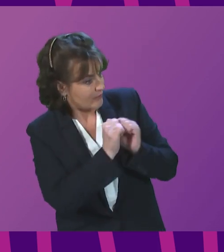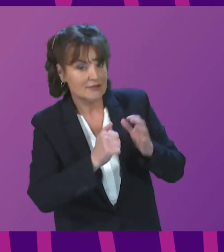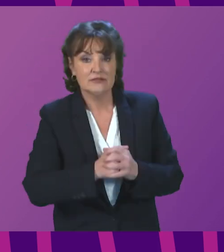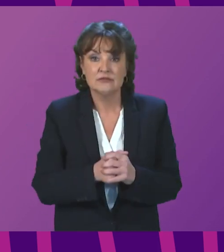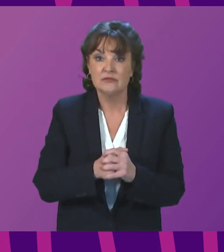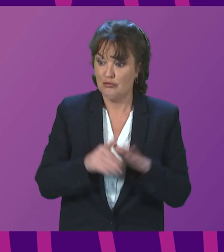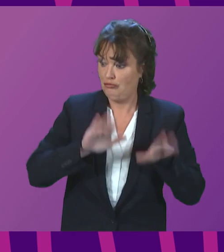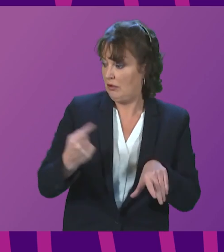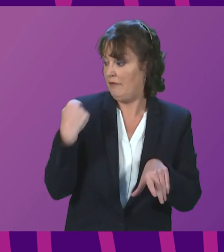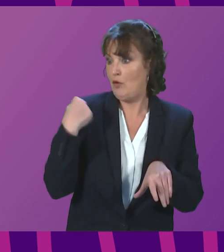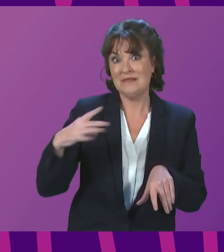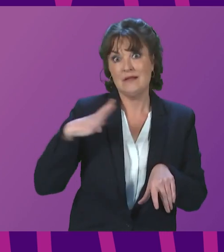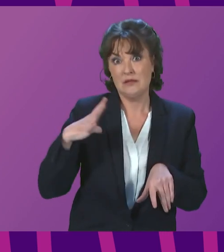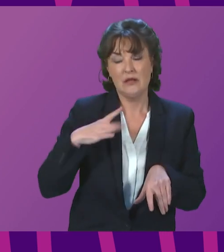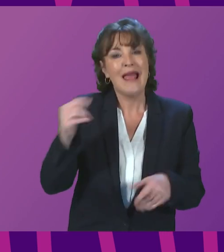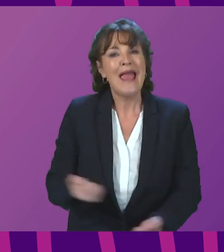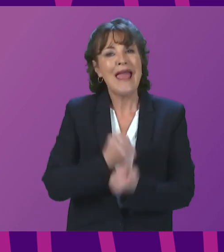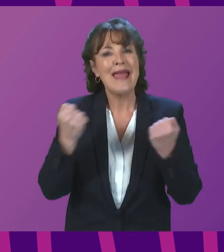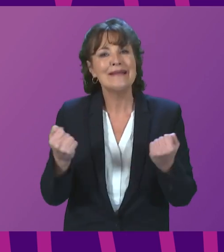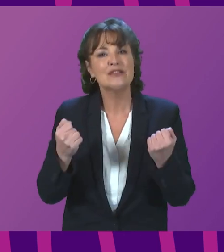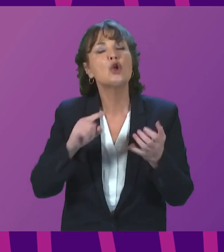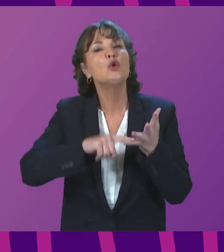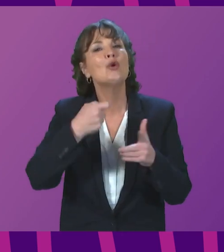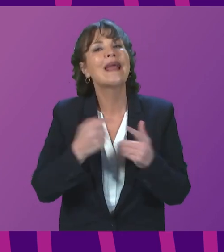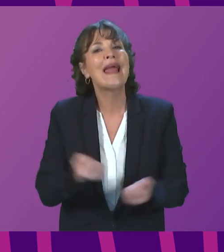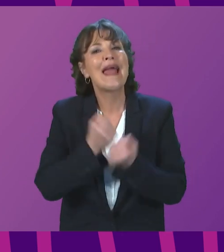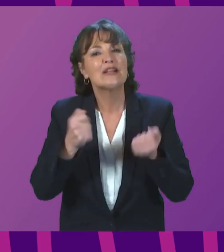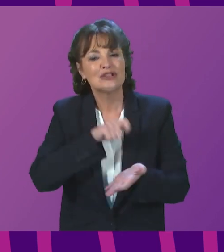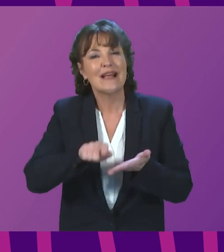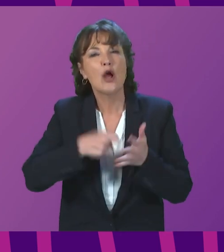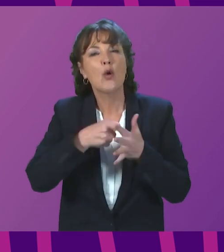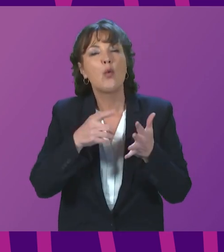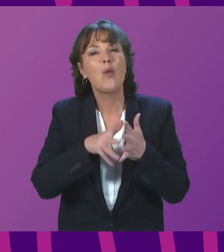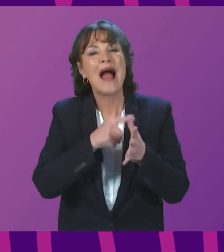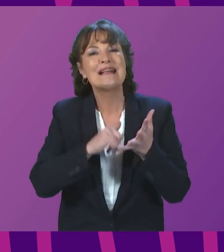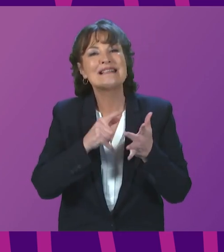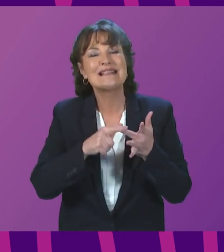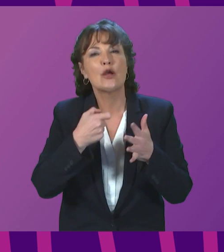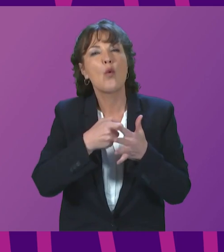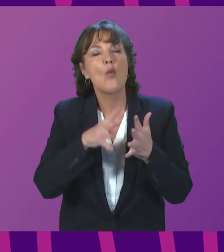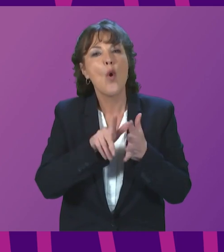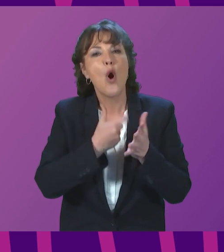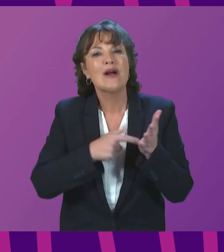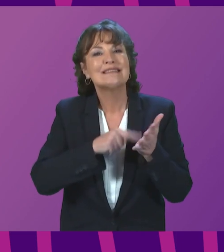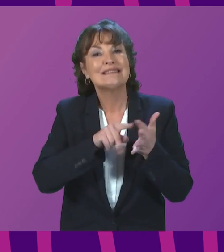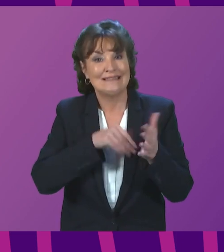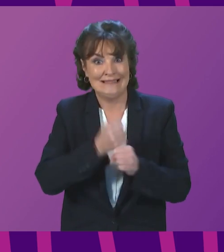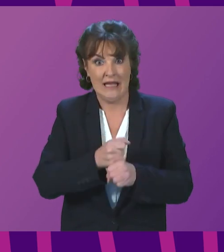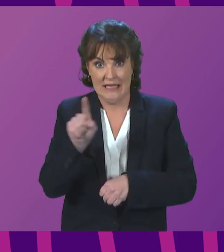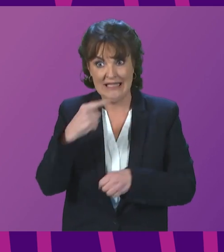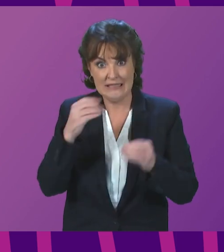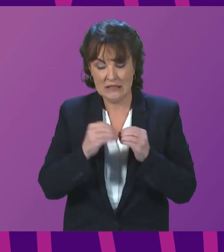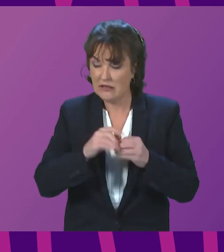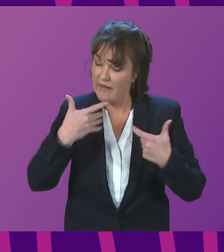from Sunday past, the UK Energy Secretary, Kwasi Kwarteng. He said, and I am quoting now, for as long as we depend